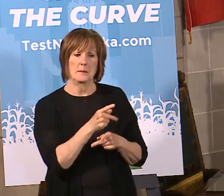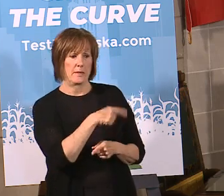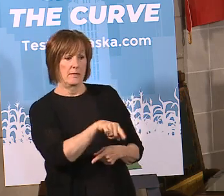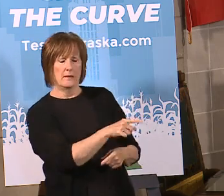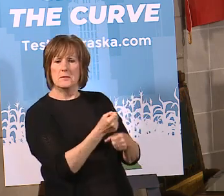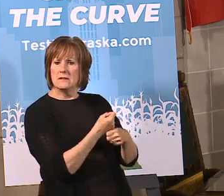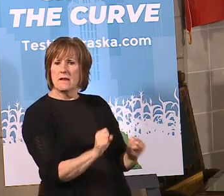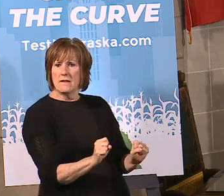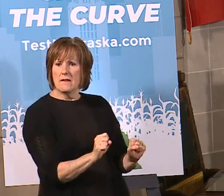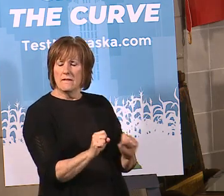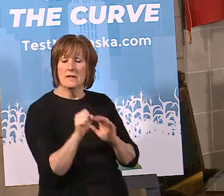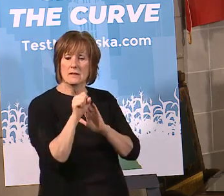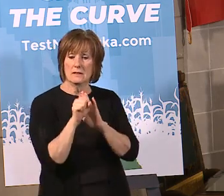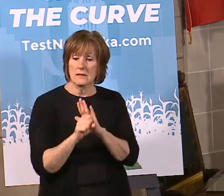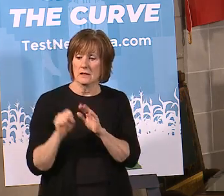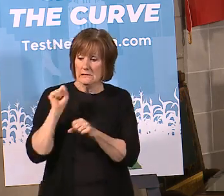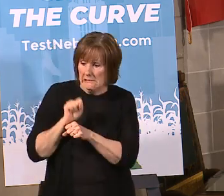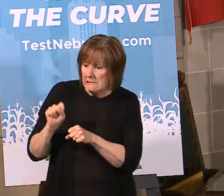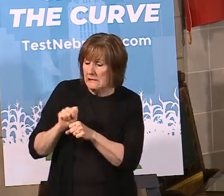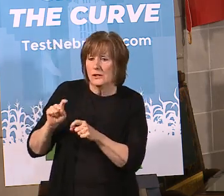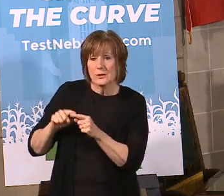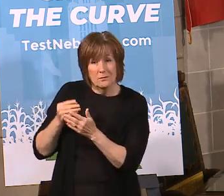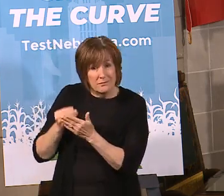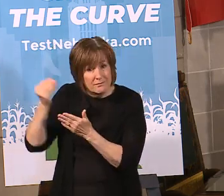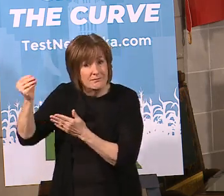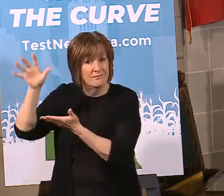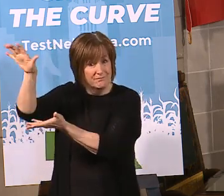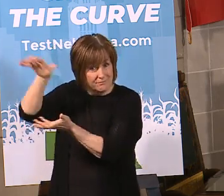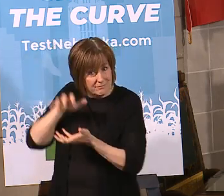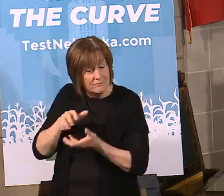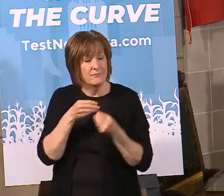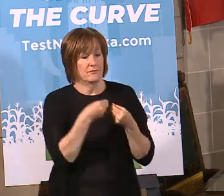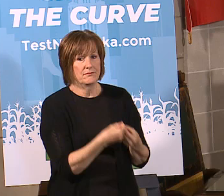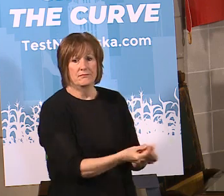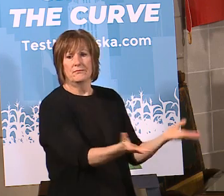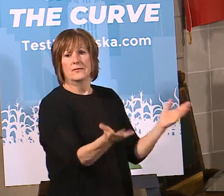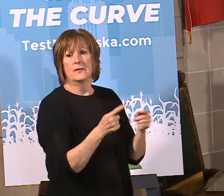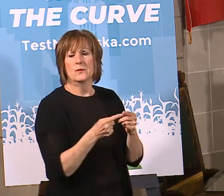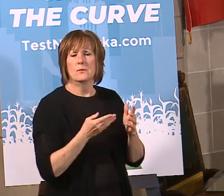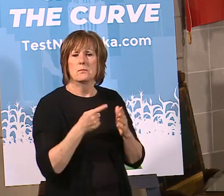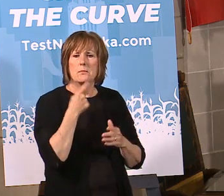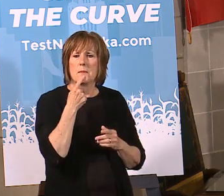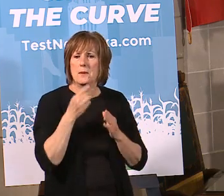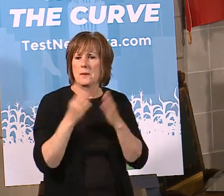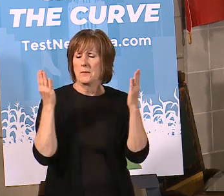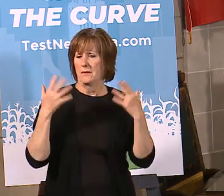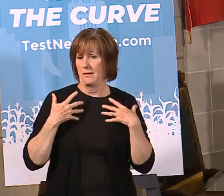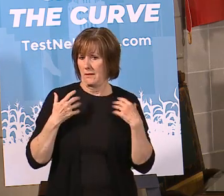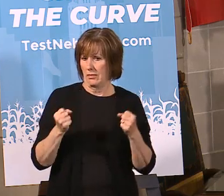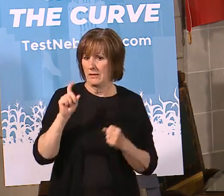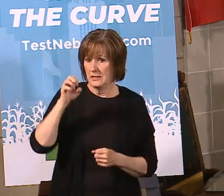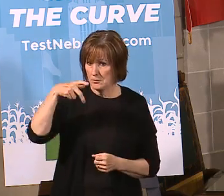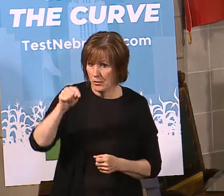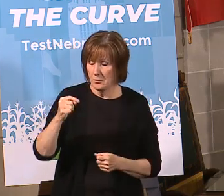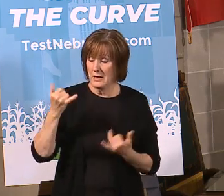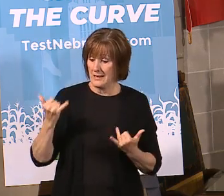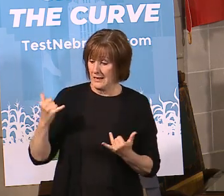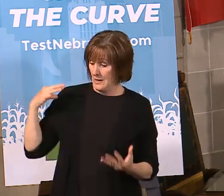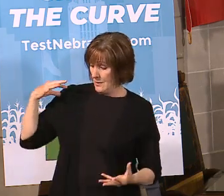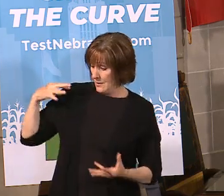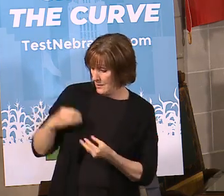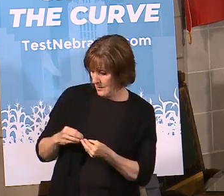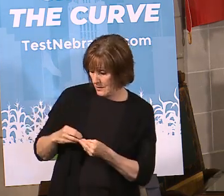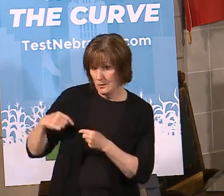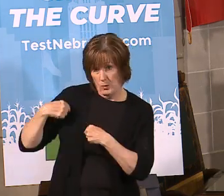safe. The state has been working to acquire PPE and distribute it through our public health departments. To date, we have